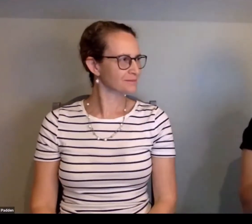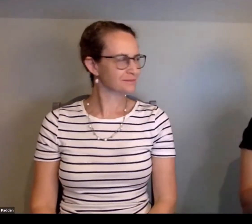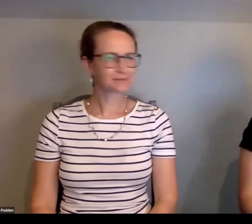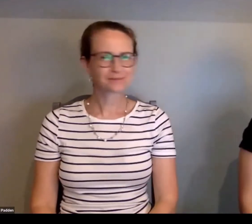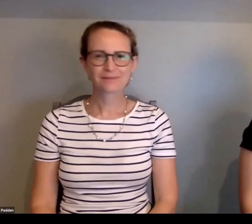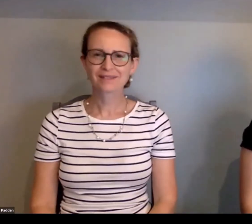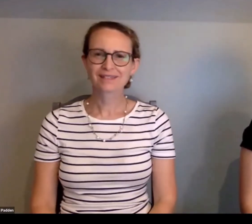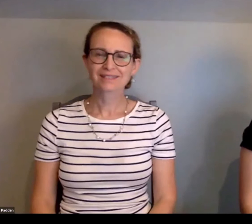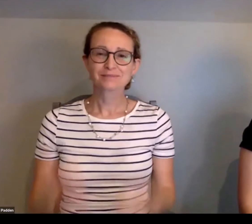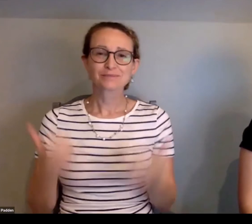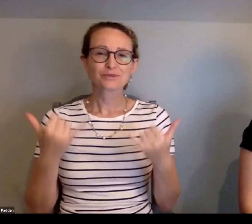Shabbat Shalom.